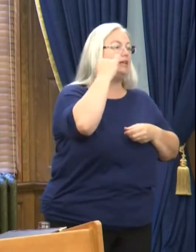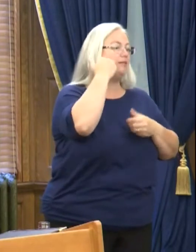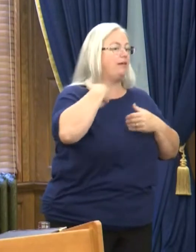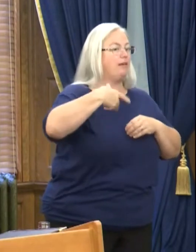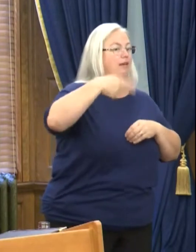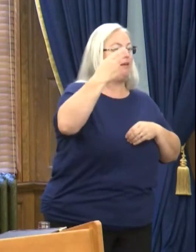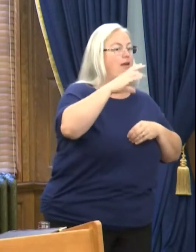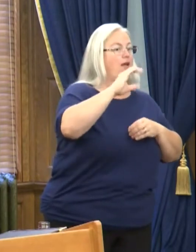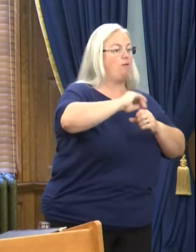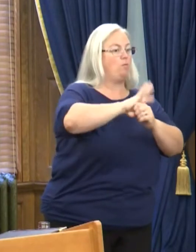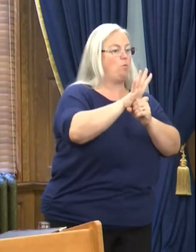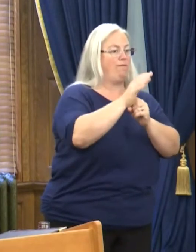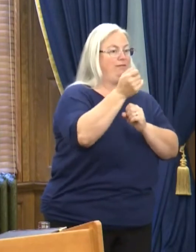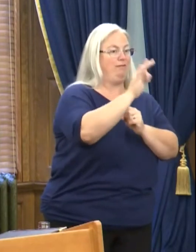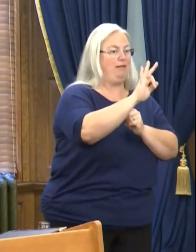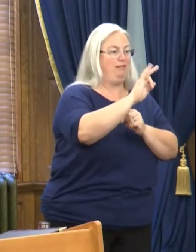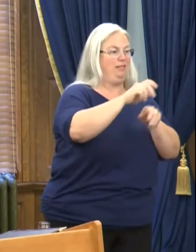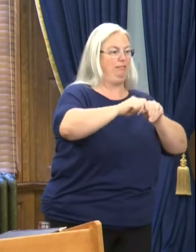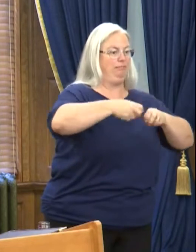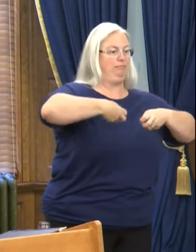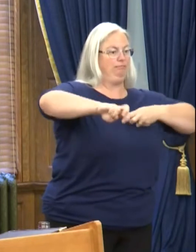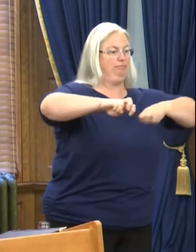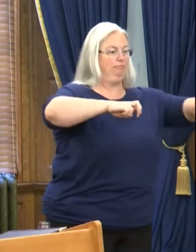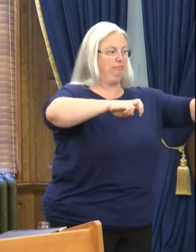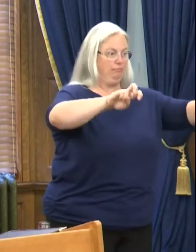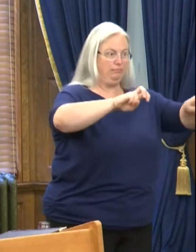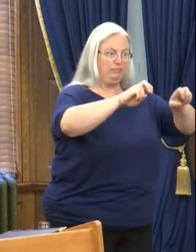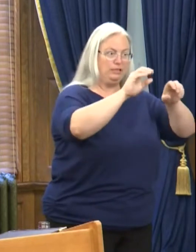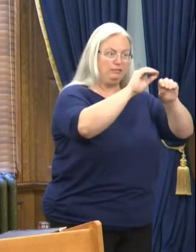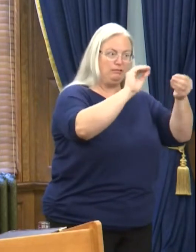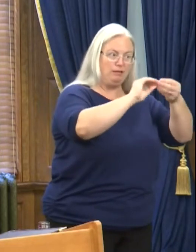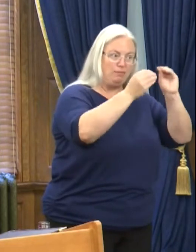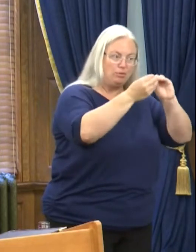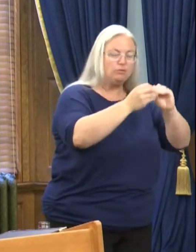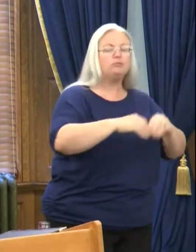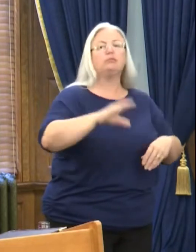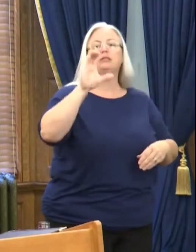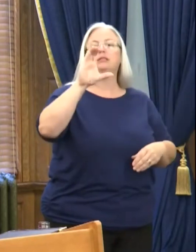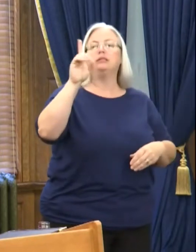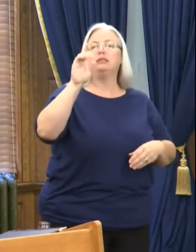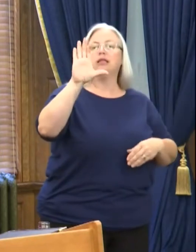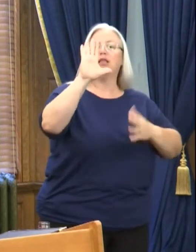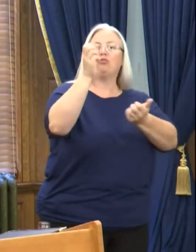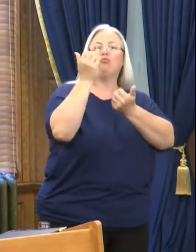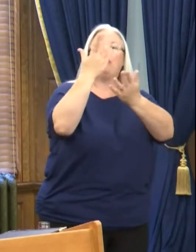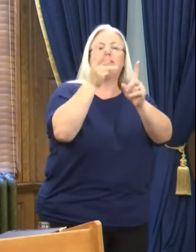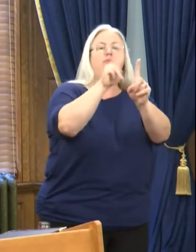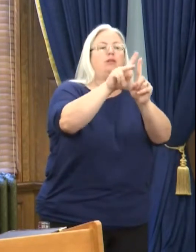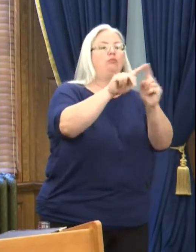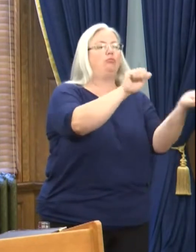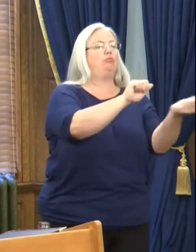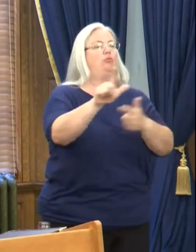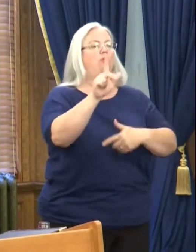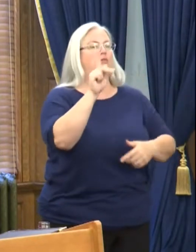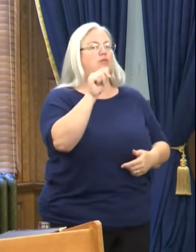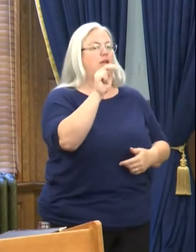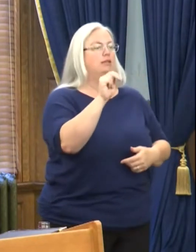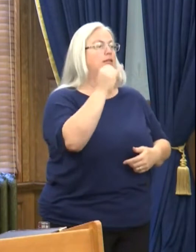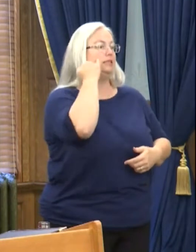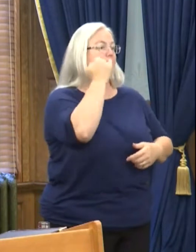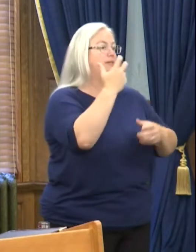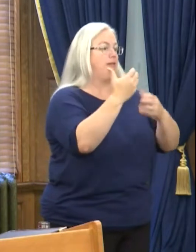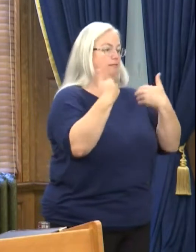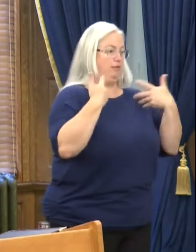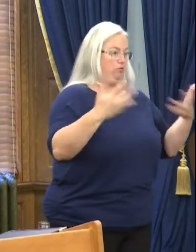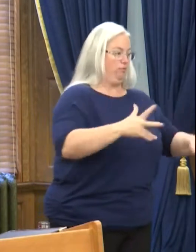-19 transmission rates. The CDC recommendations extends to all Kansans, vaccinated or